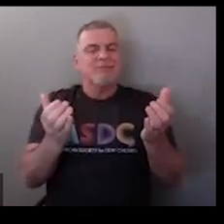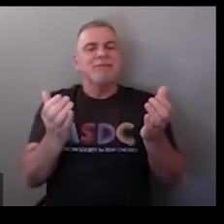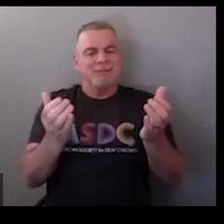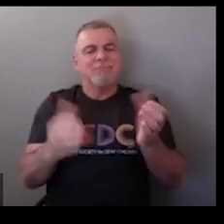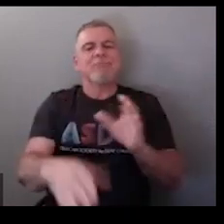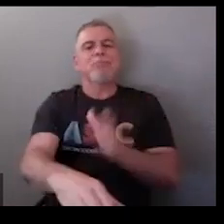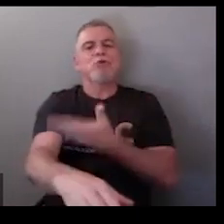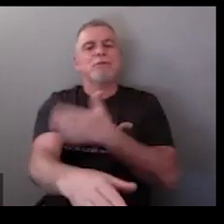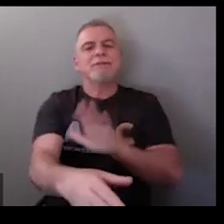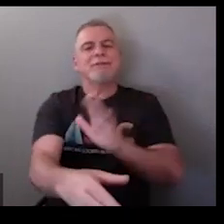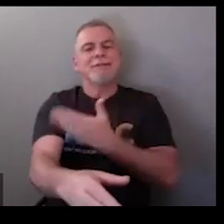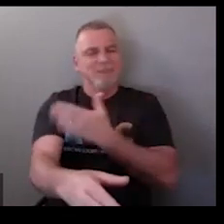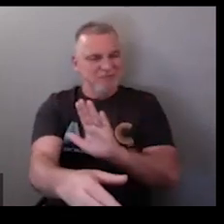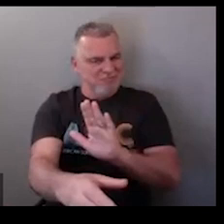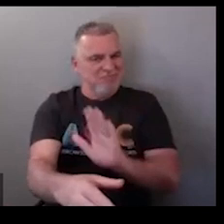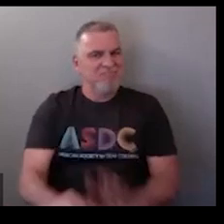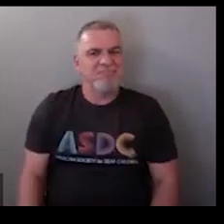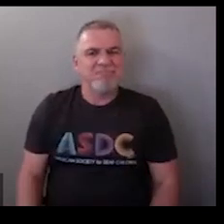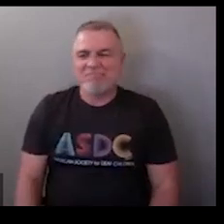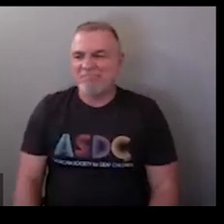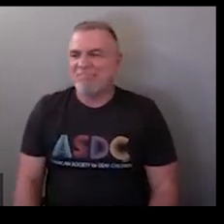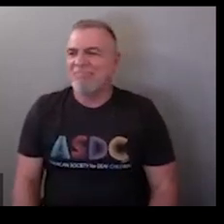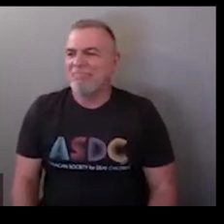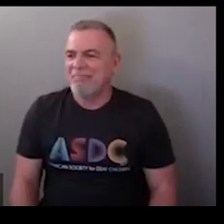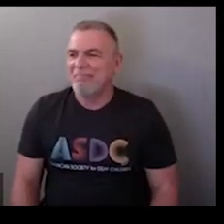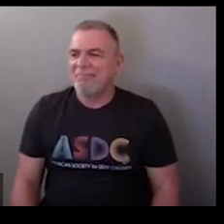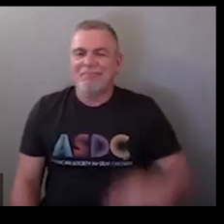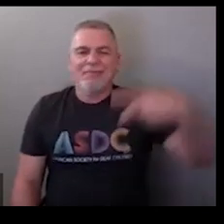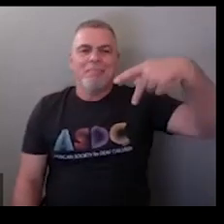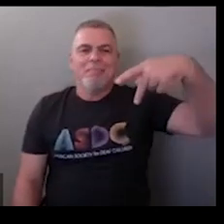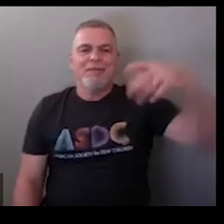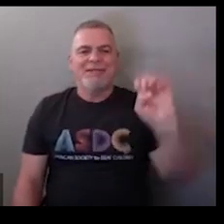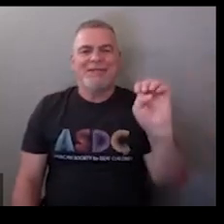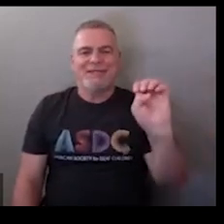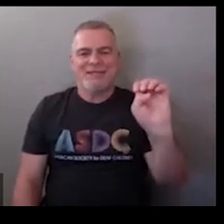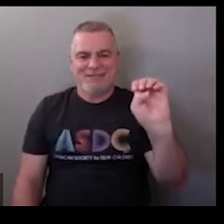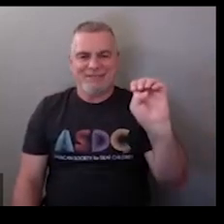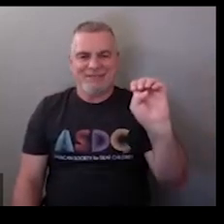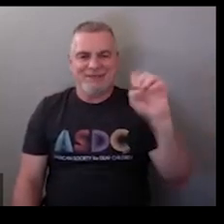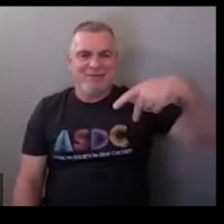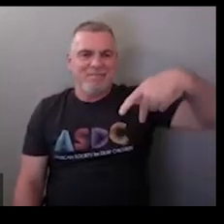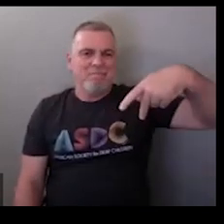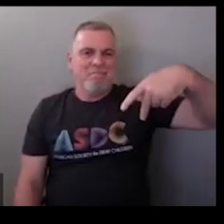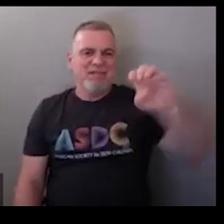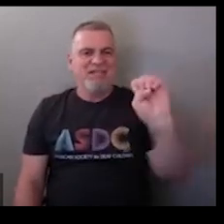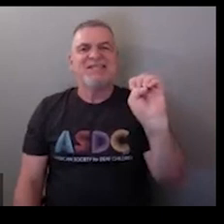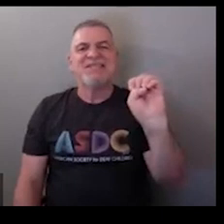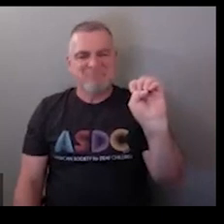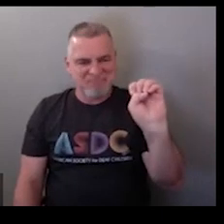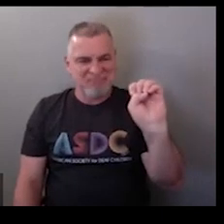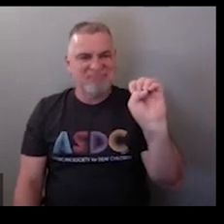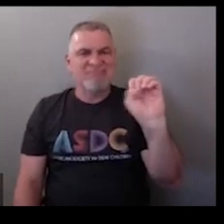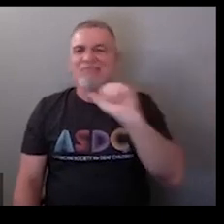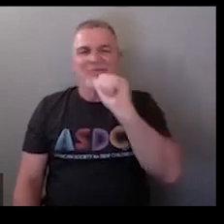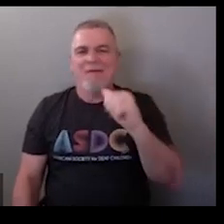if you're taking a class it would be music again context kind of determines which word it is P E